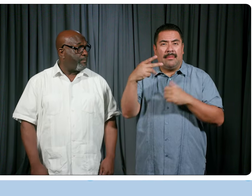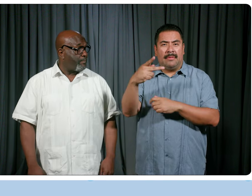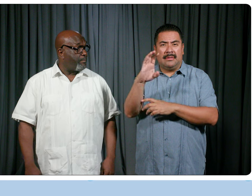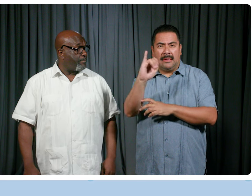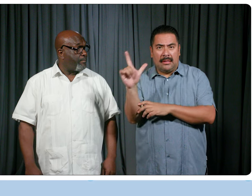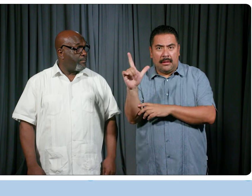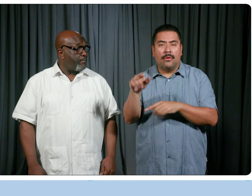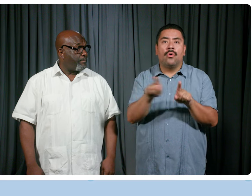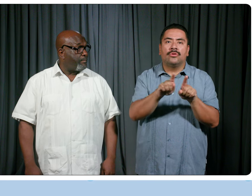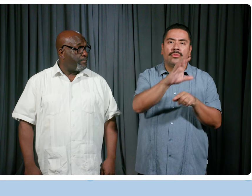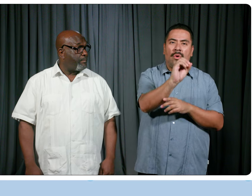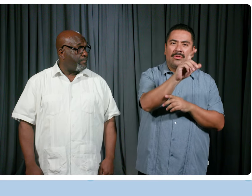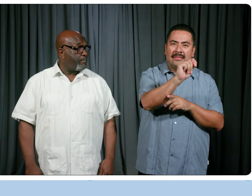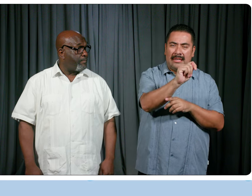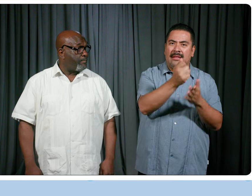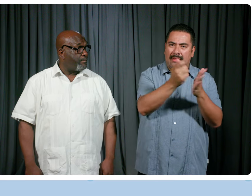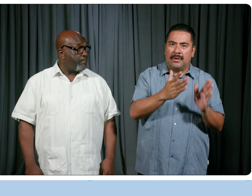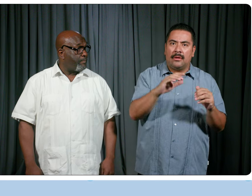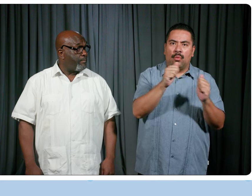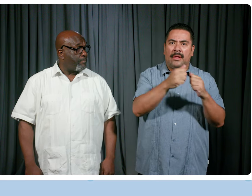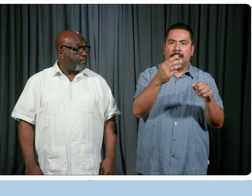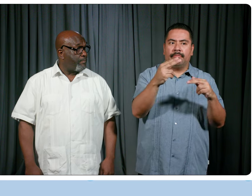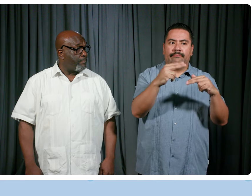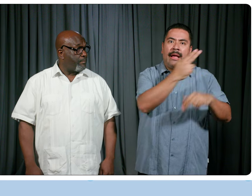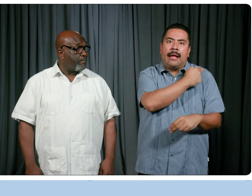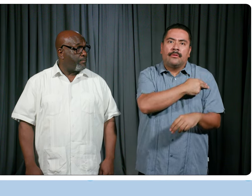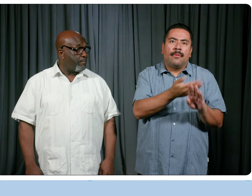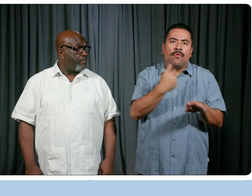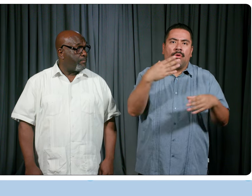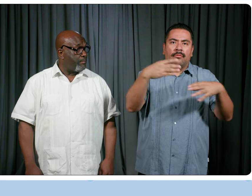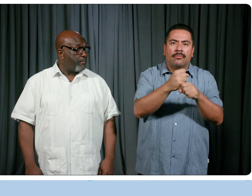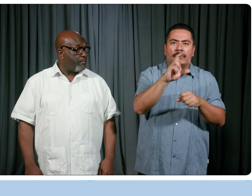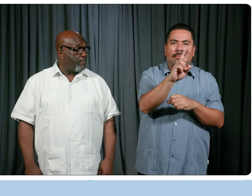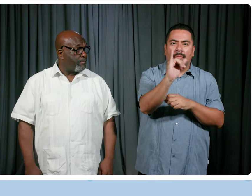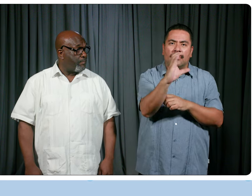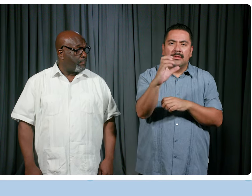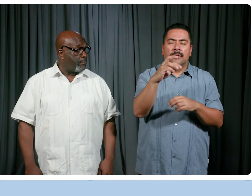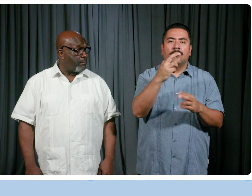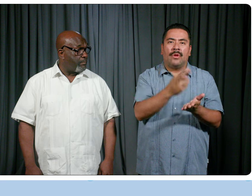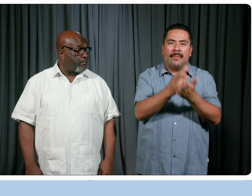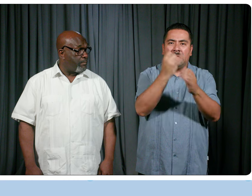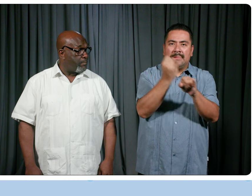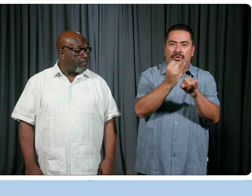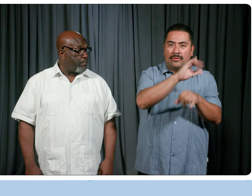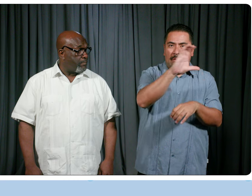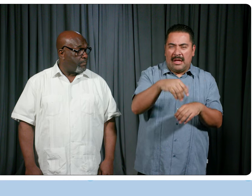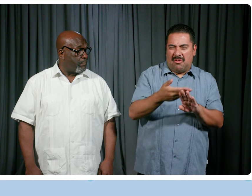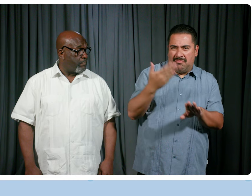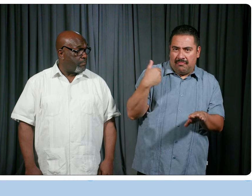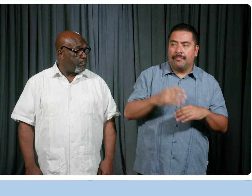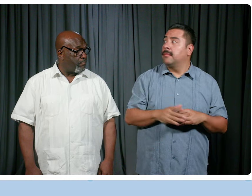occupational therapy practitioner at the institution formerly known as the Rehabilitation Institute of Chicago. She has extensive